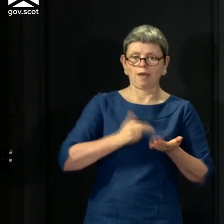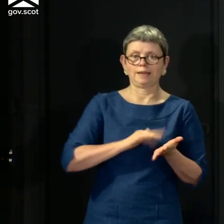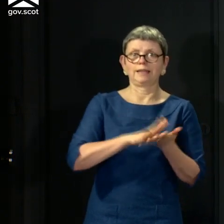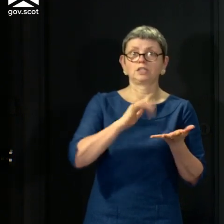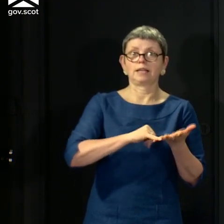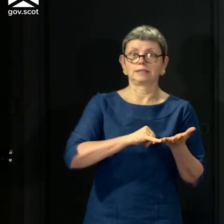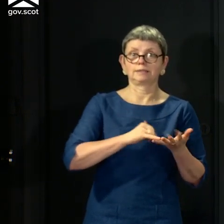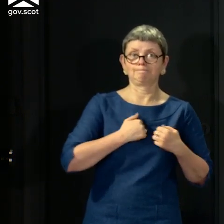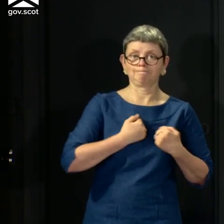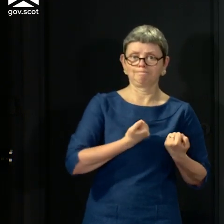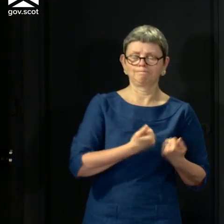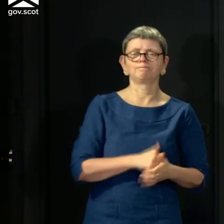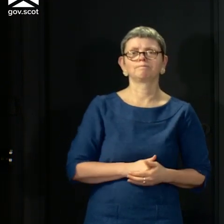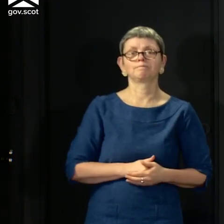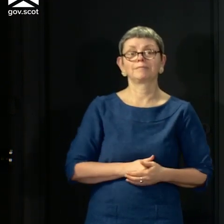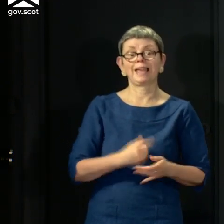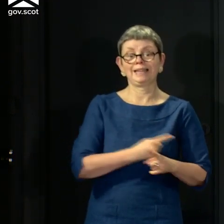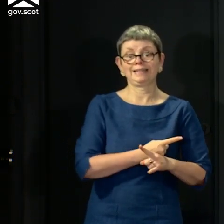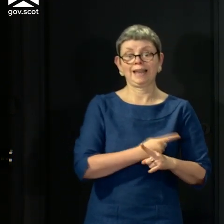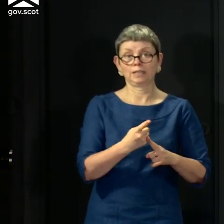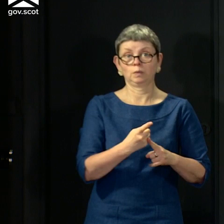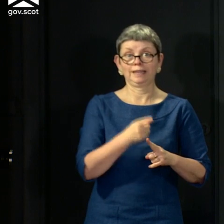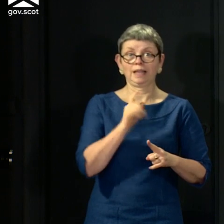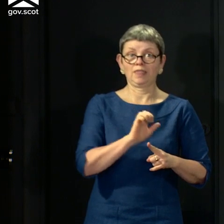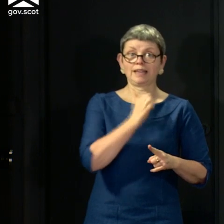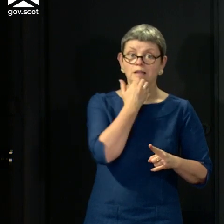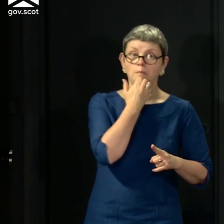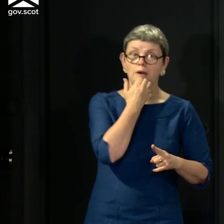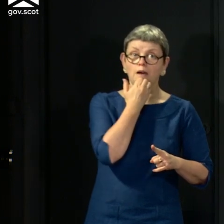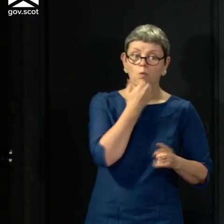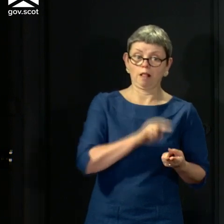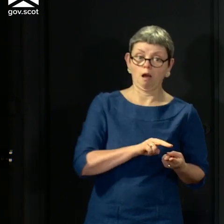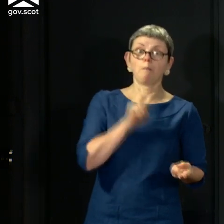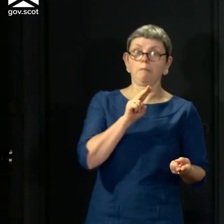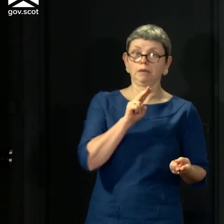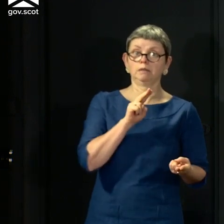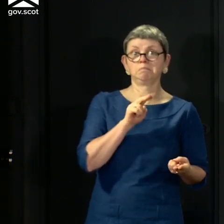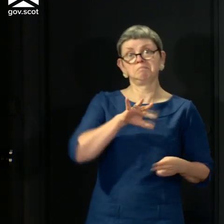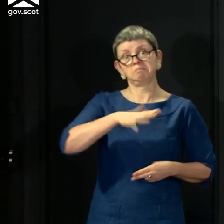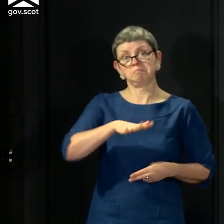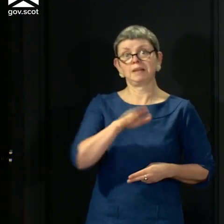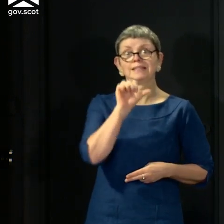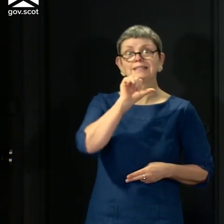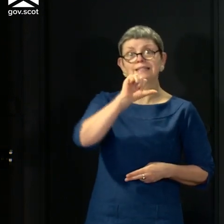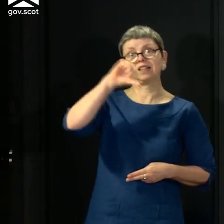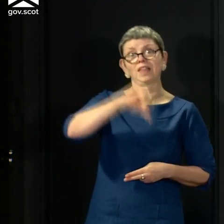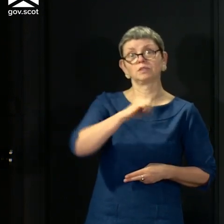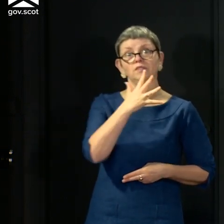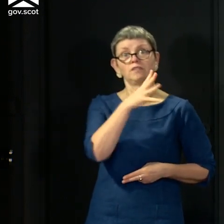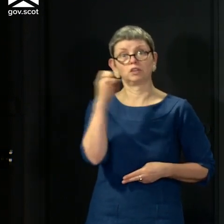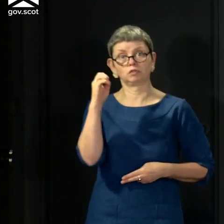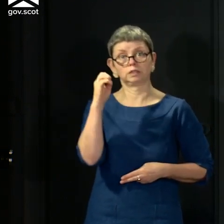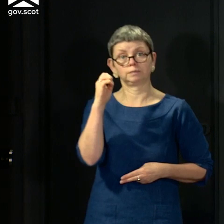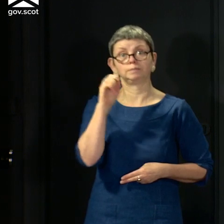And by the end of next week, the capacity within the NHS will increase further to around 6,500 tests per day.